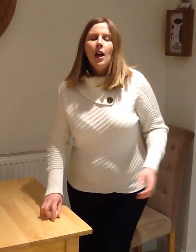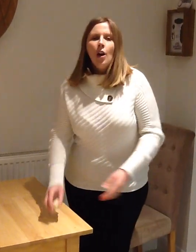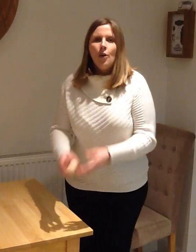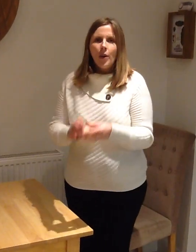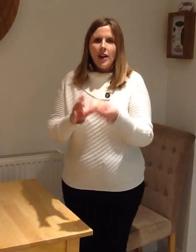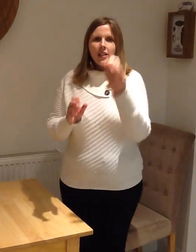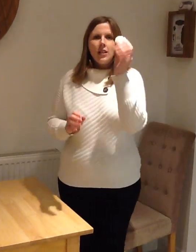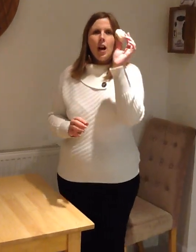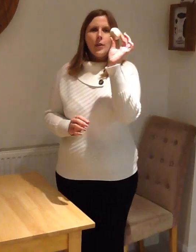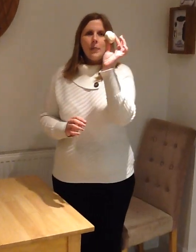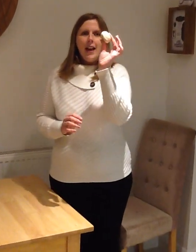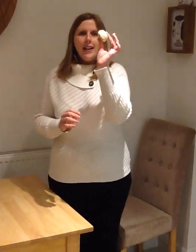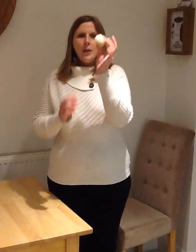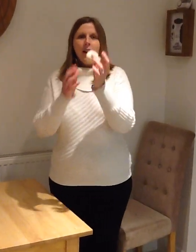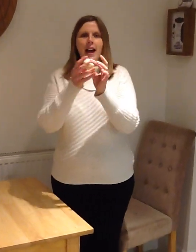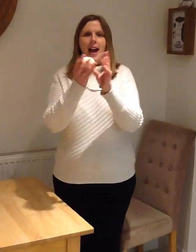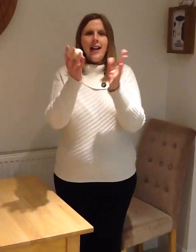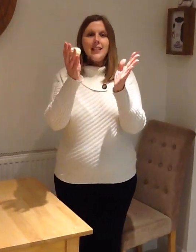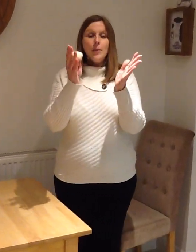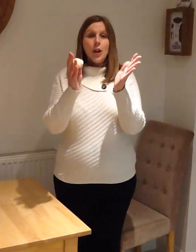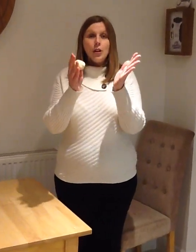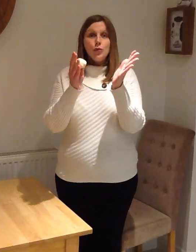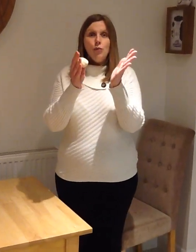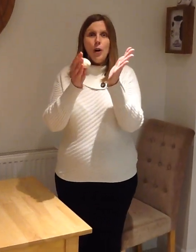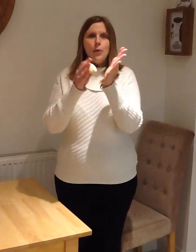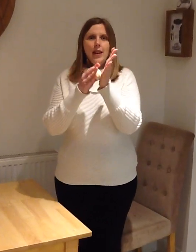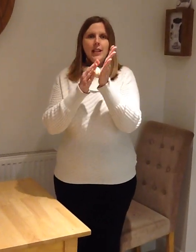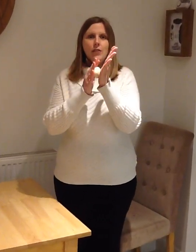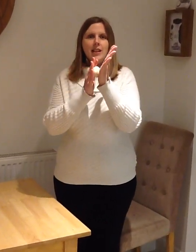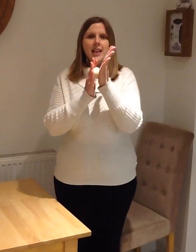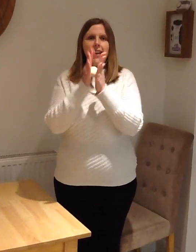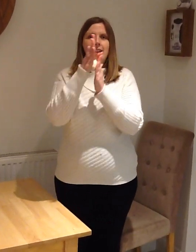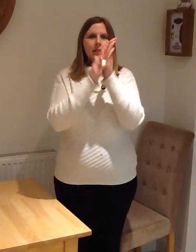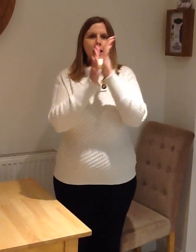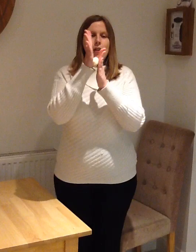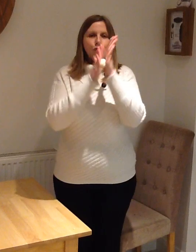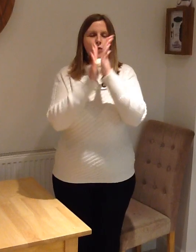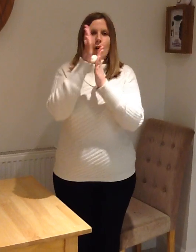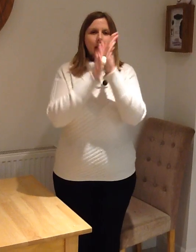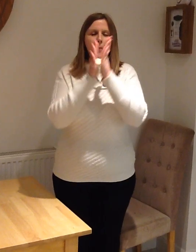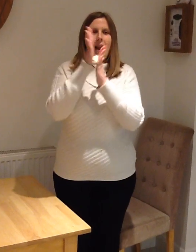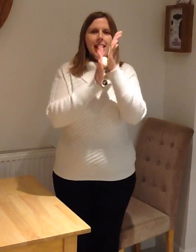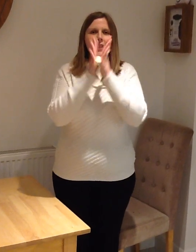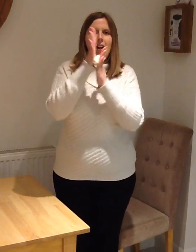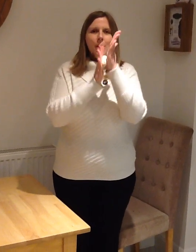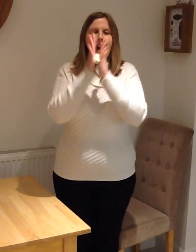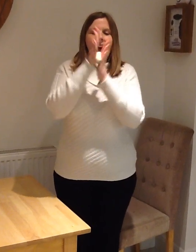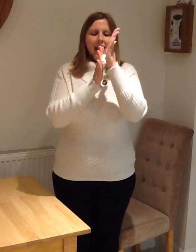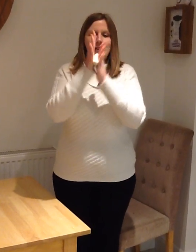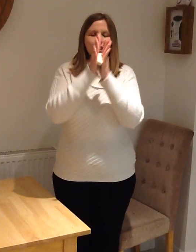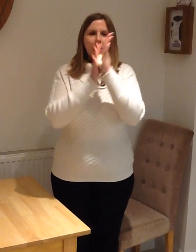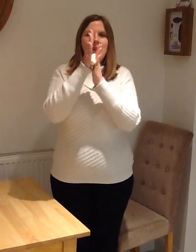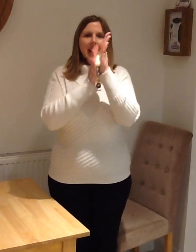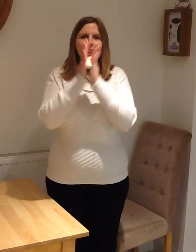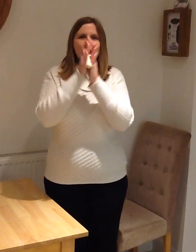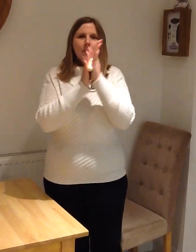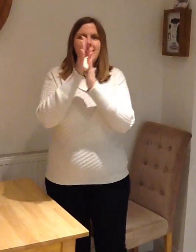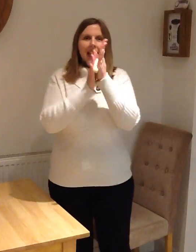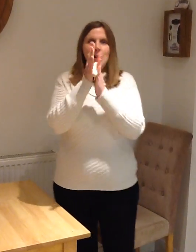We're going to start with Play-Doh in our hands and we're going to roll it. Ready? Roll that Play-Doh. As you're doing it, you can be saying